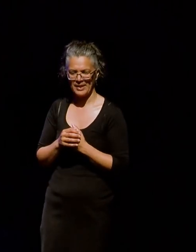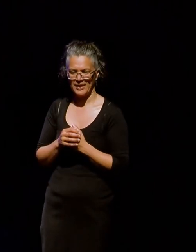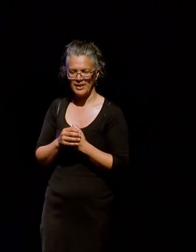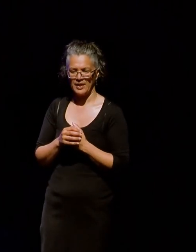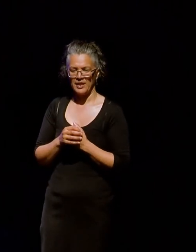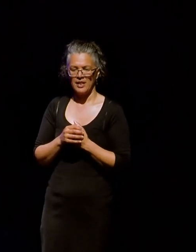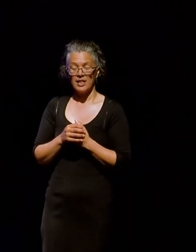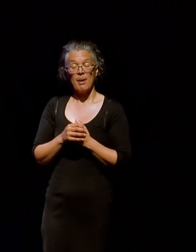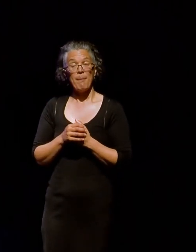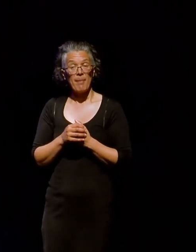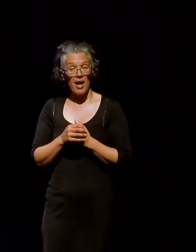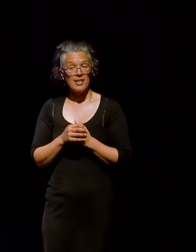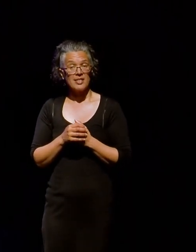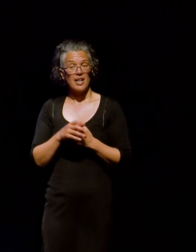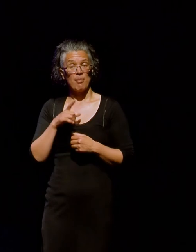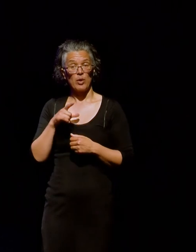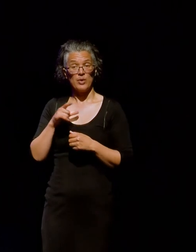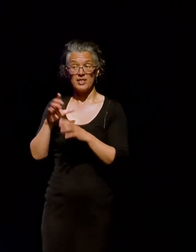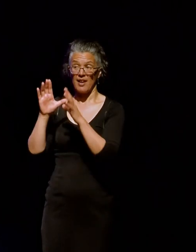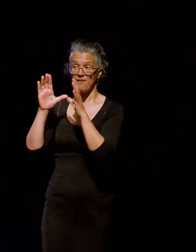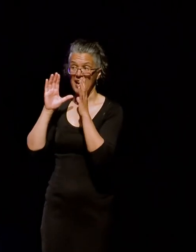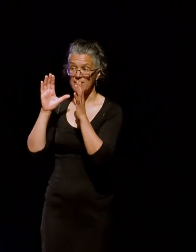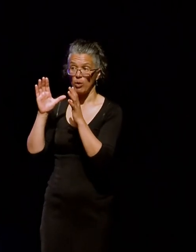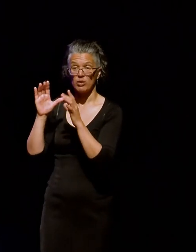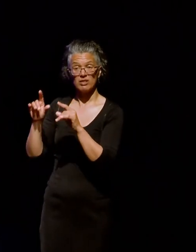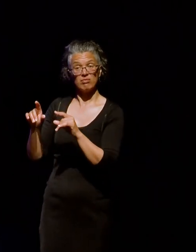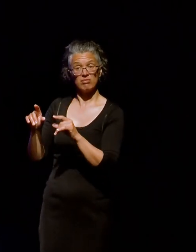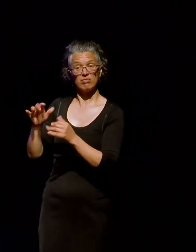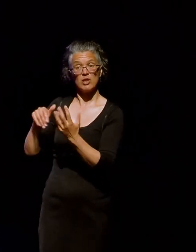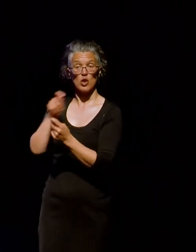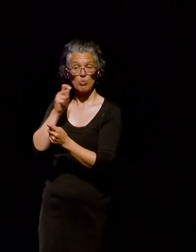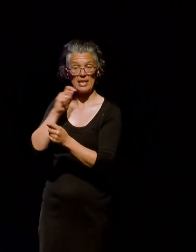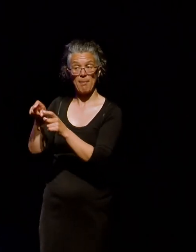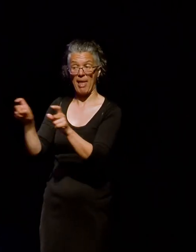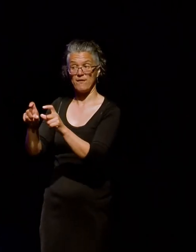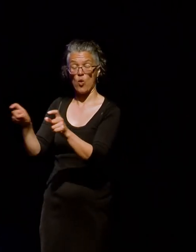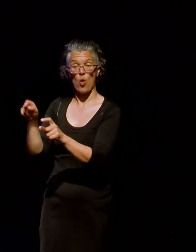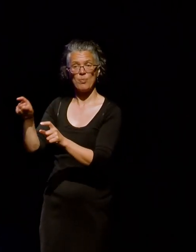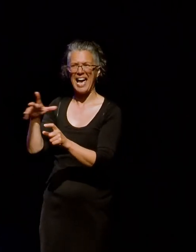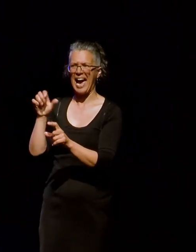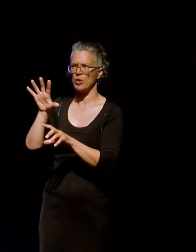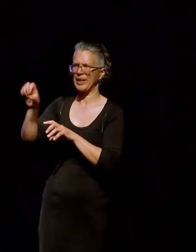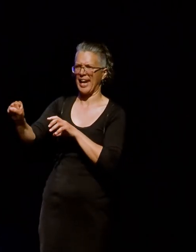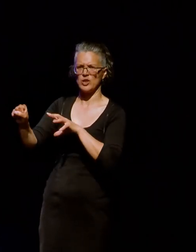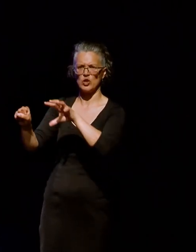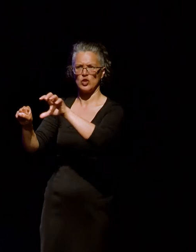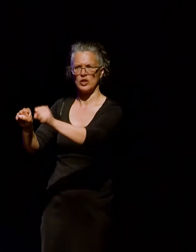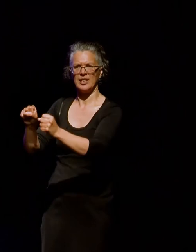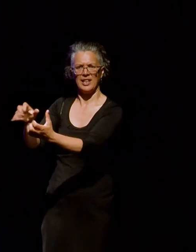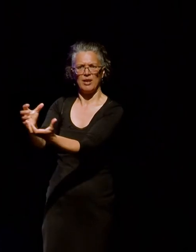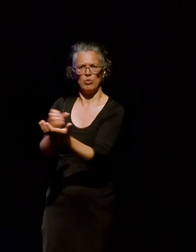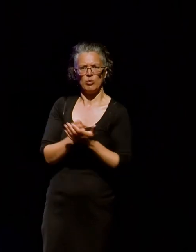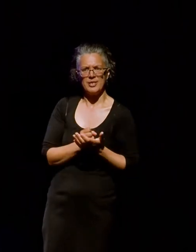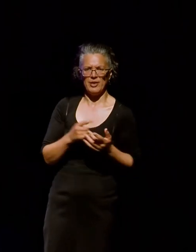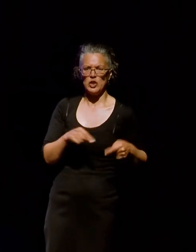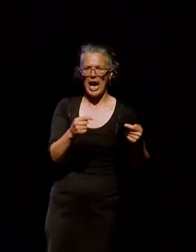So, but because there are these Facebook social media platforms, collecting and preserving them is a bit more challenging. Partly because we